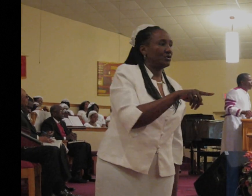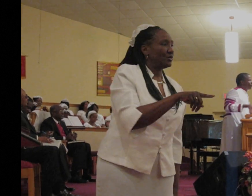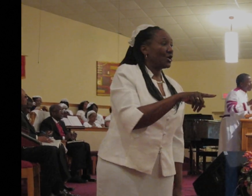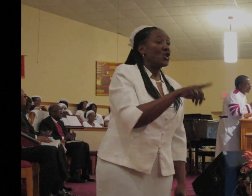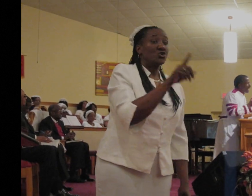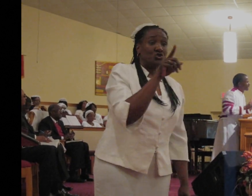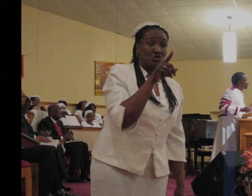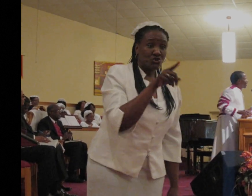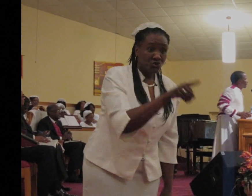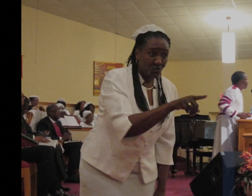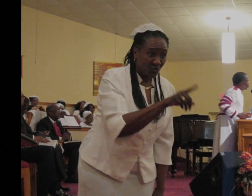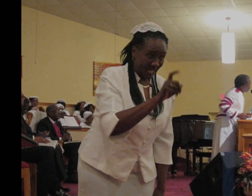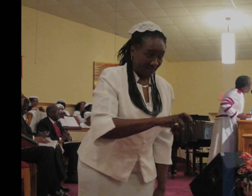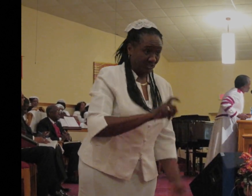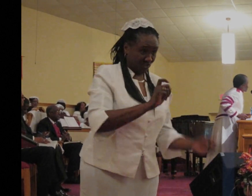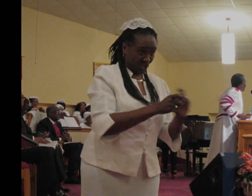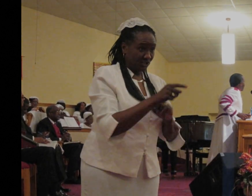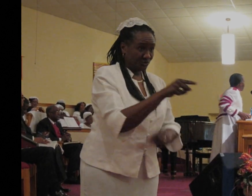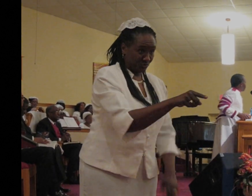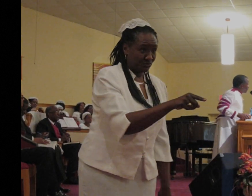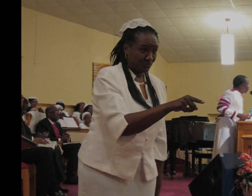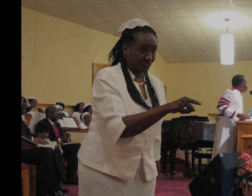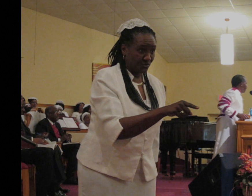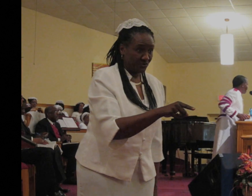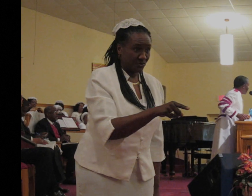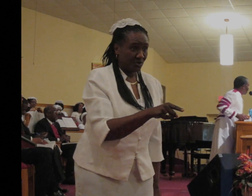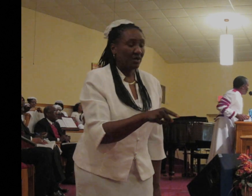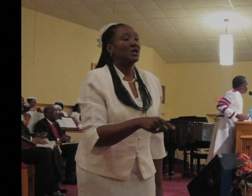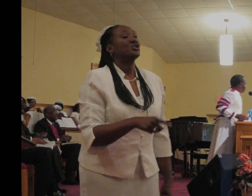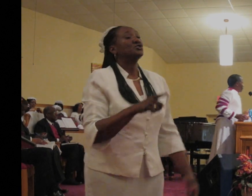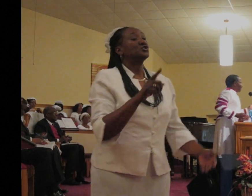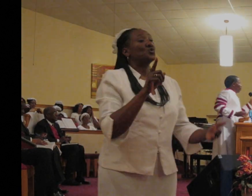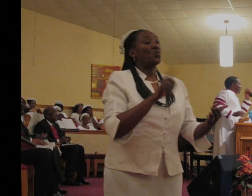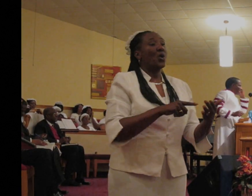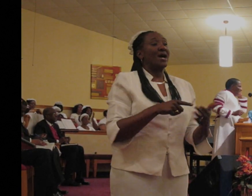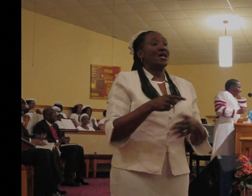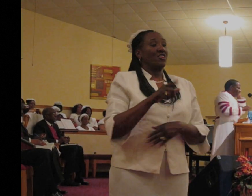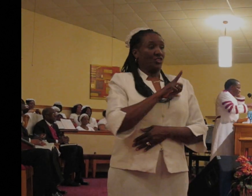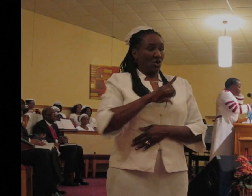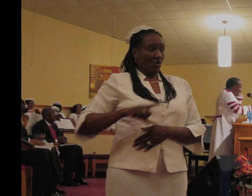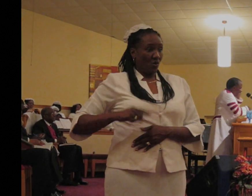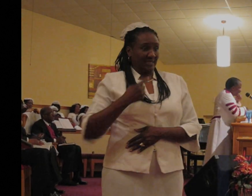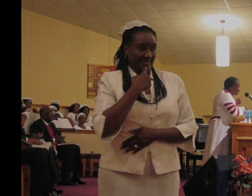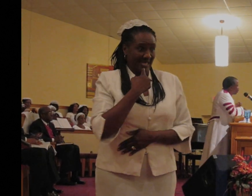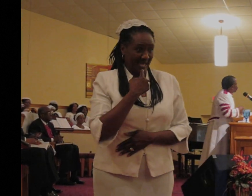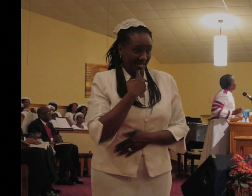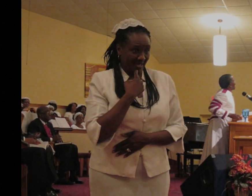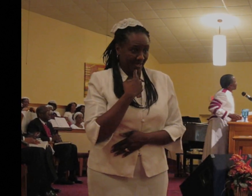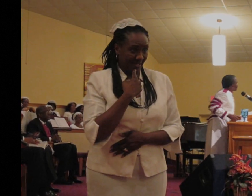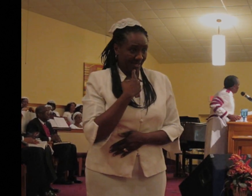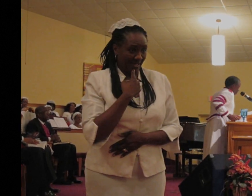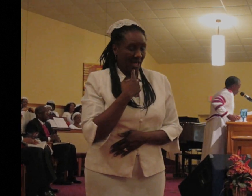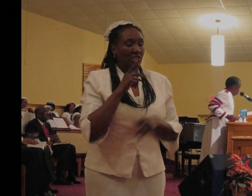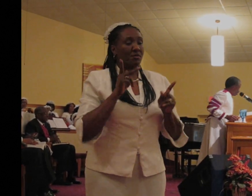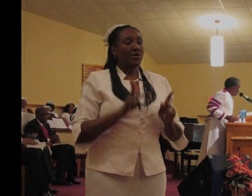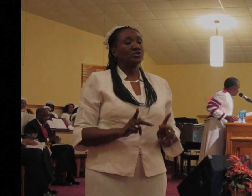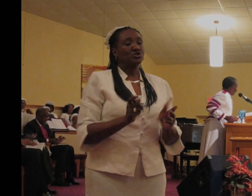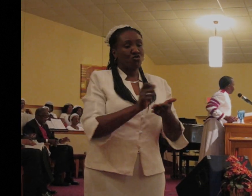only point out to you what was saying the Lord. But you need to understand, the man who writes this tells